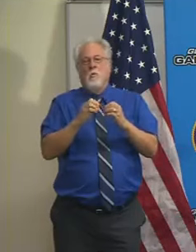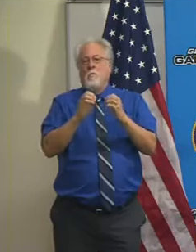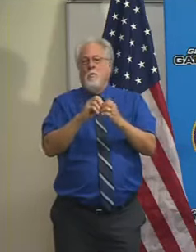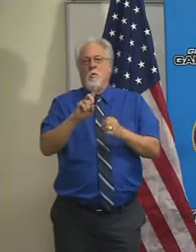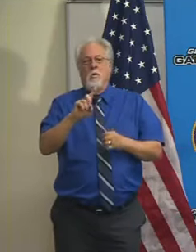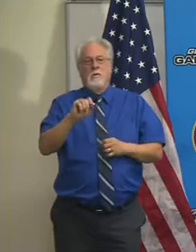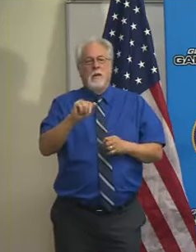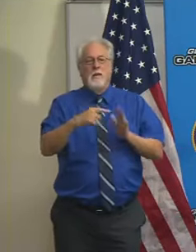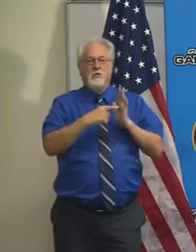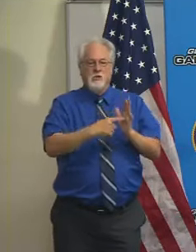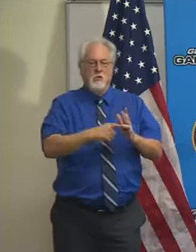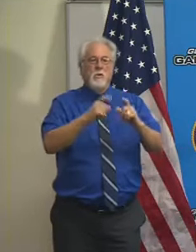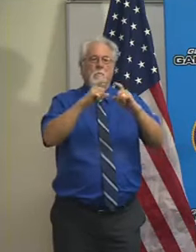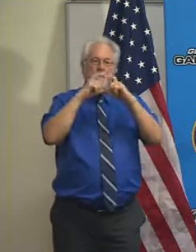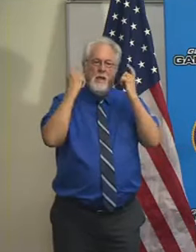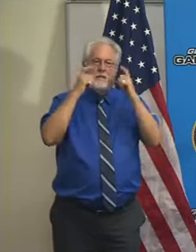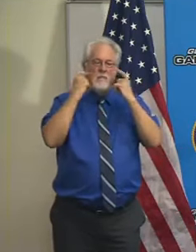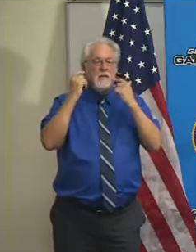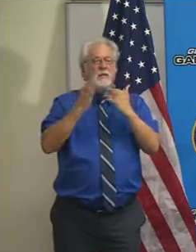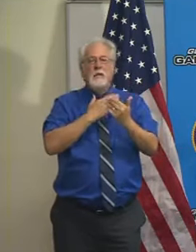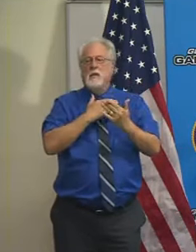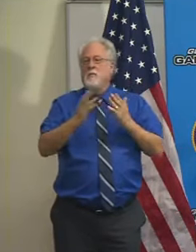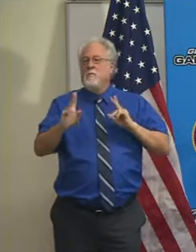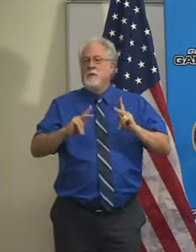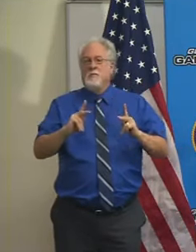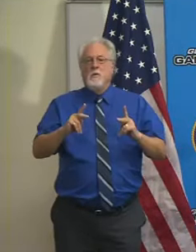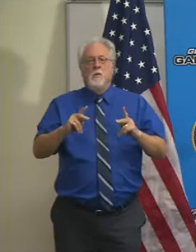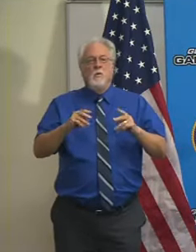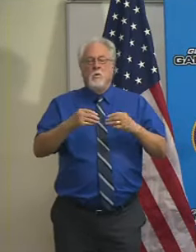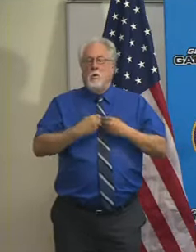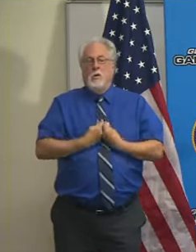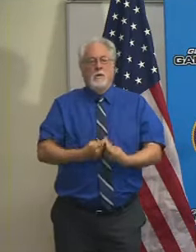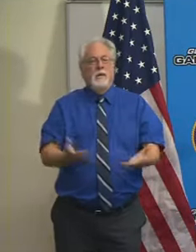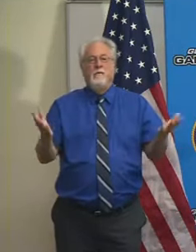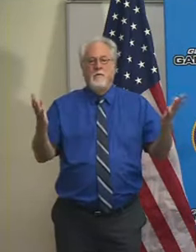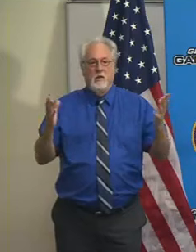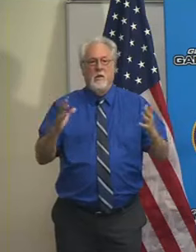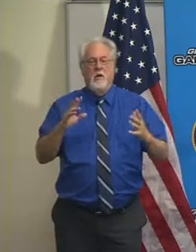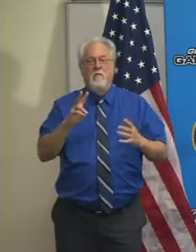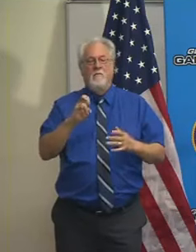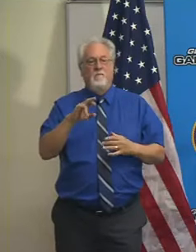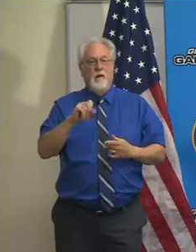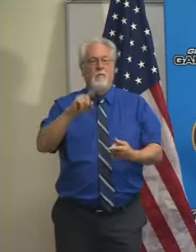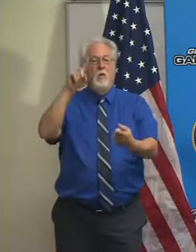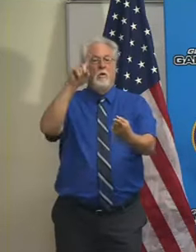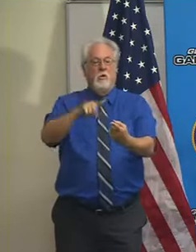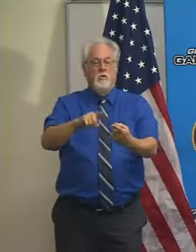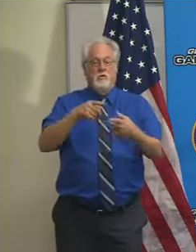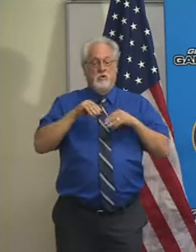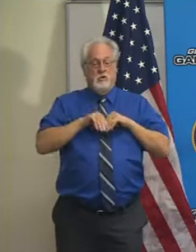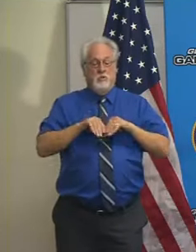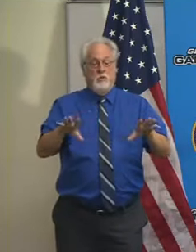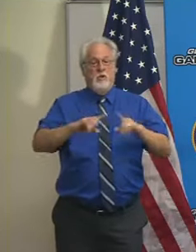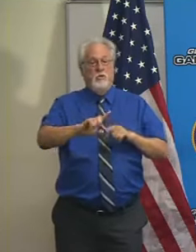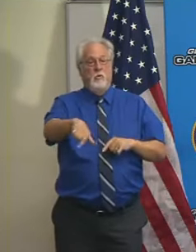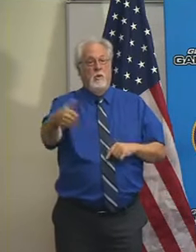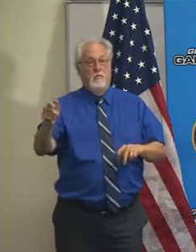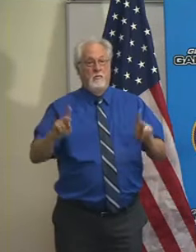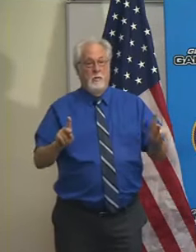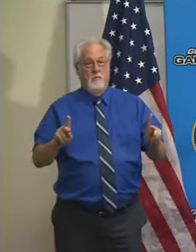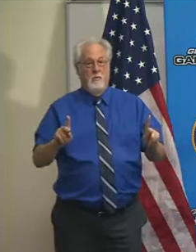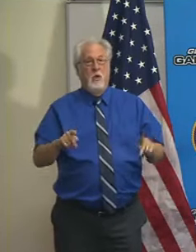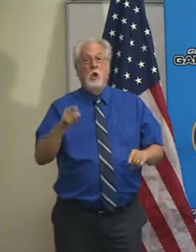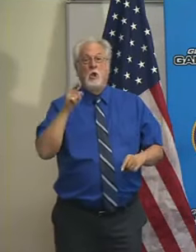shows that wearing a mask, even for people who are shedding the virus, reduces the likelihood that you're spreading that virus to other people.